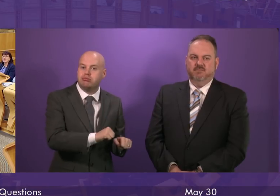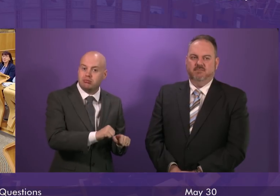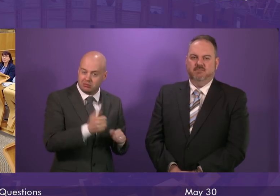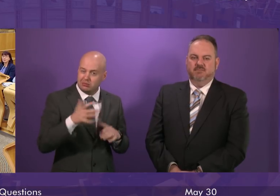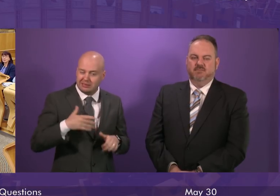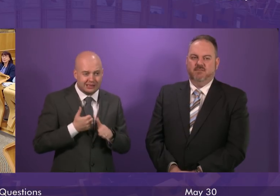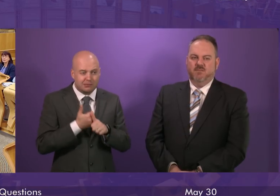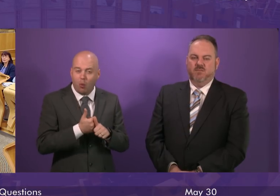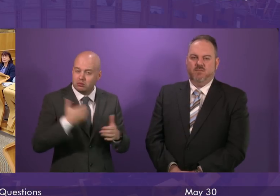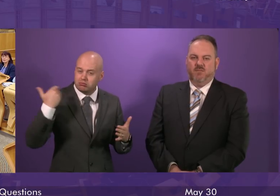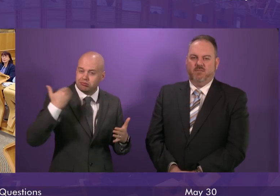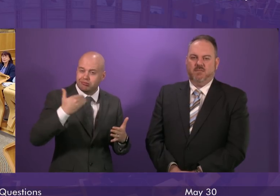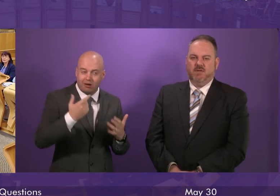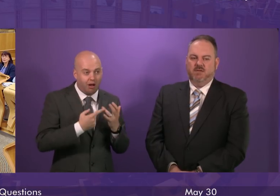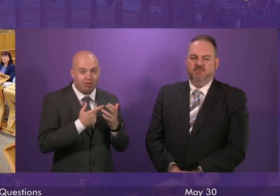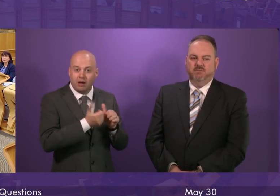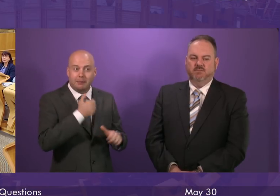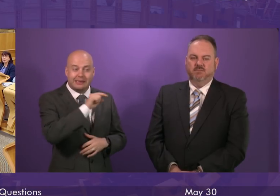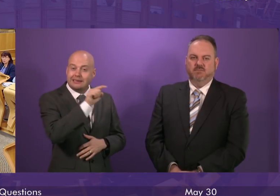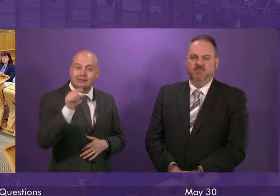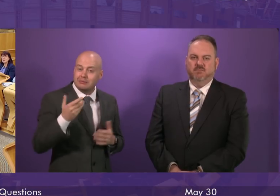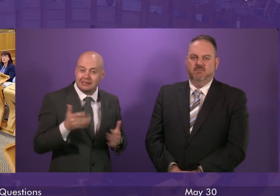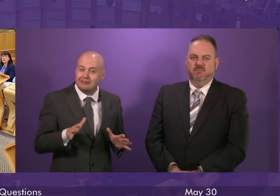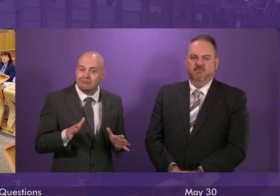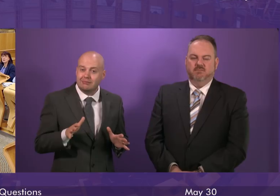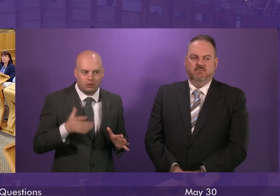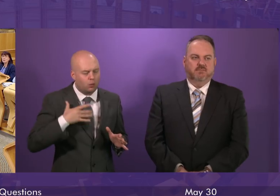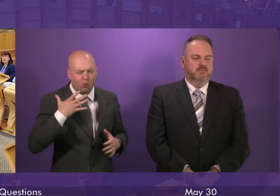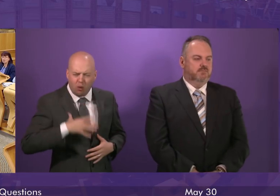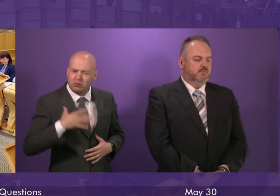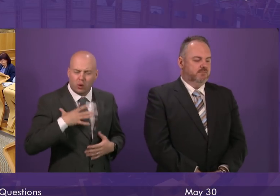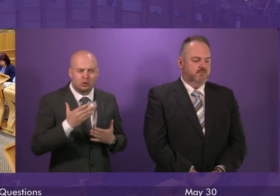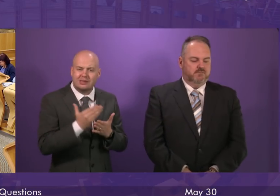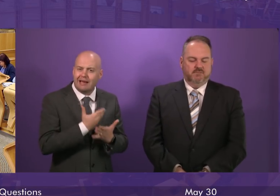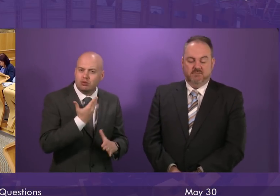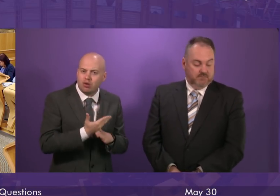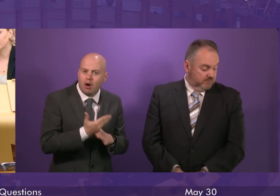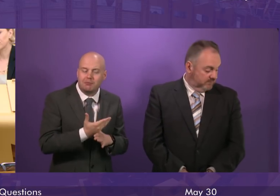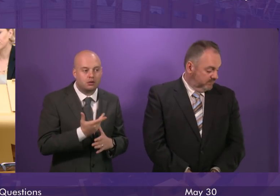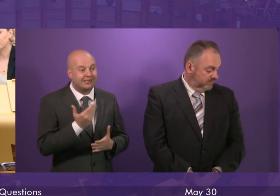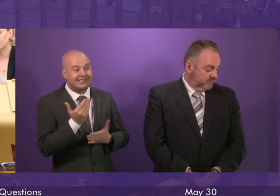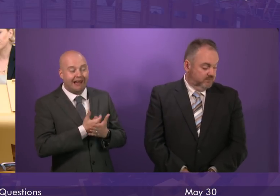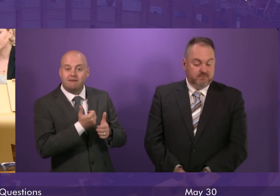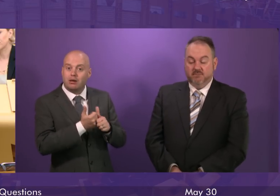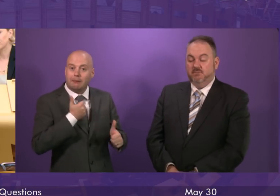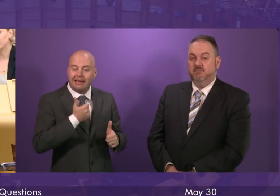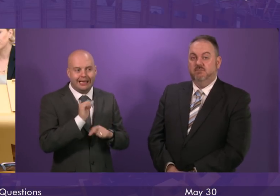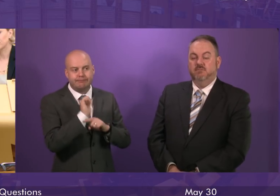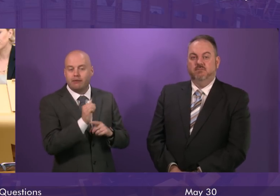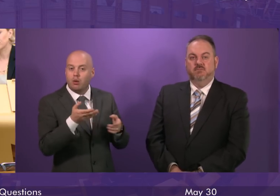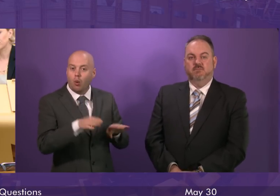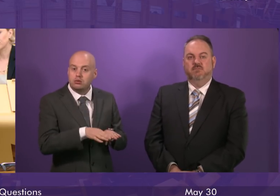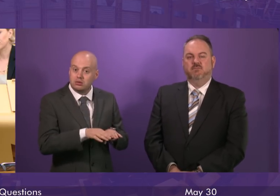track record, given our proven determination to save jobs and save companies where we can, if it is the case that that is not